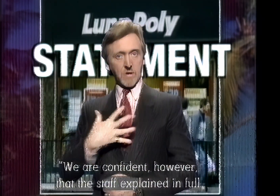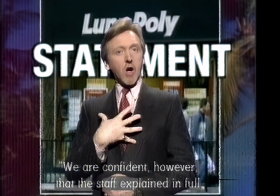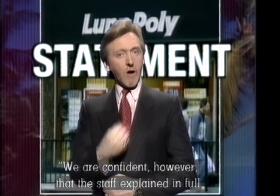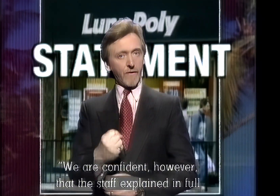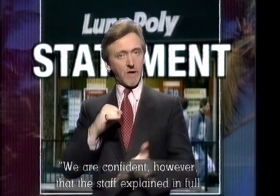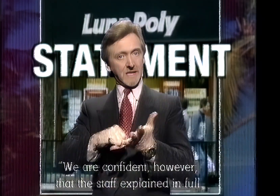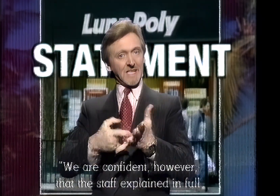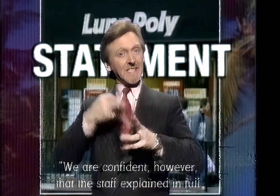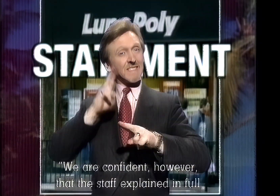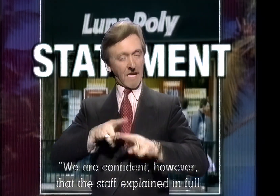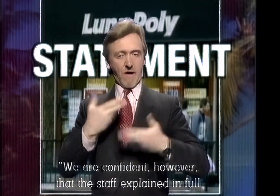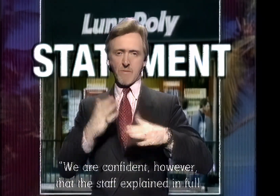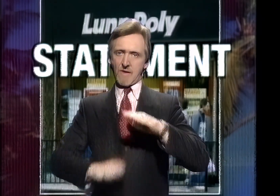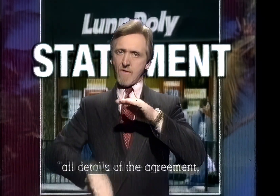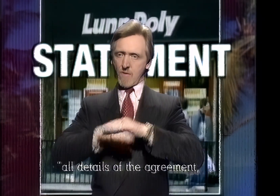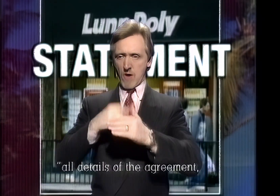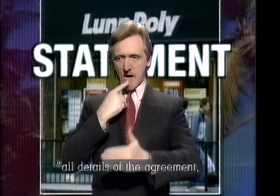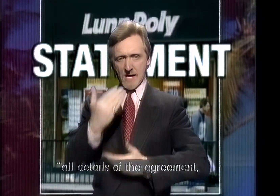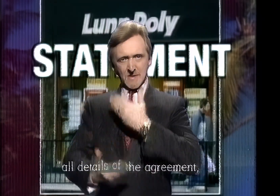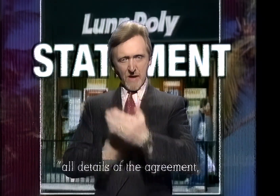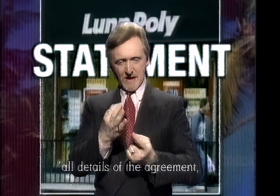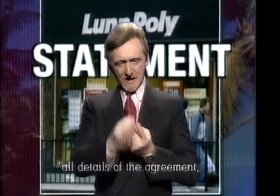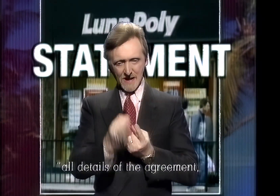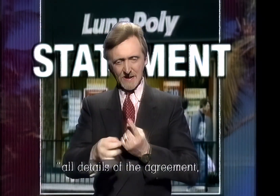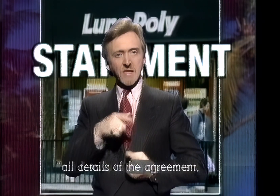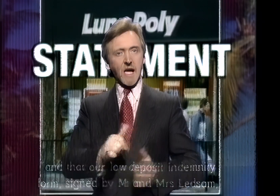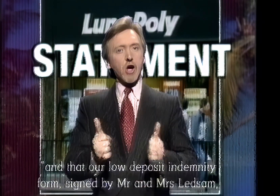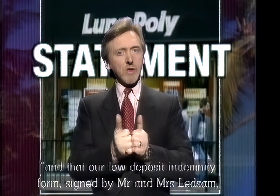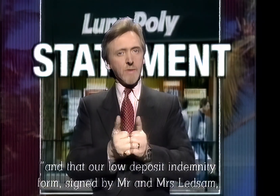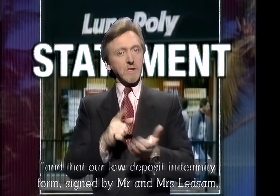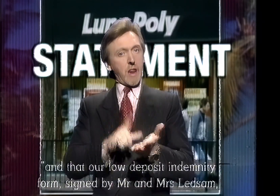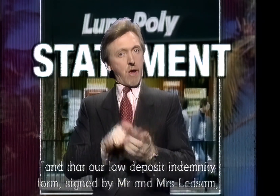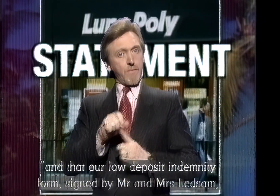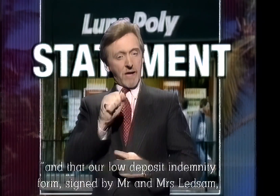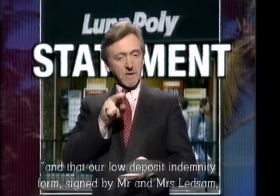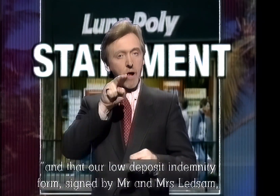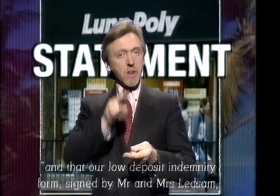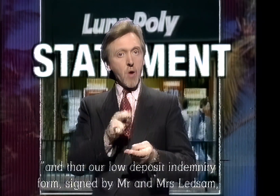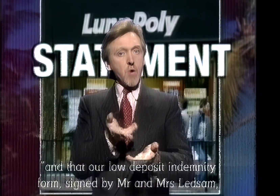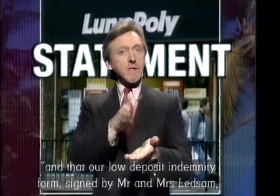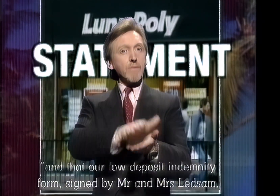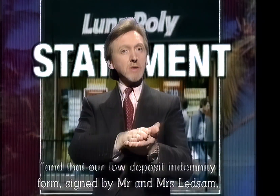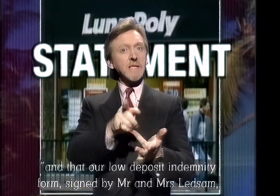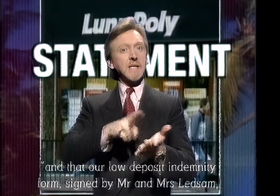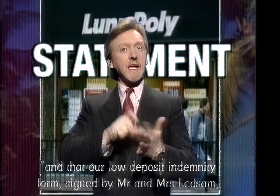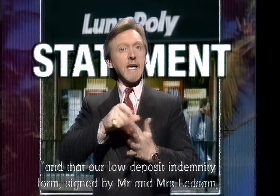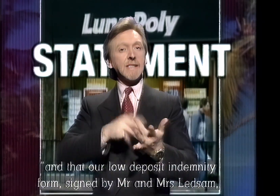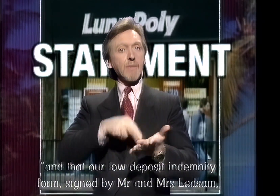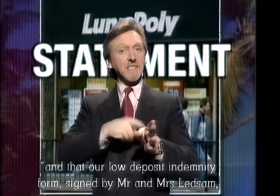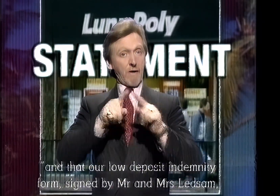explained in full all details of the agreement and that Lampolly's low deposit indemnity form, signed by Mr and Mrs Leadsom,